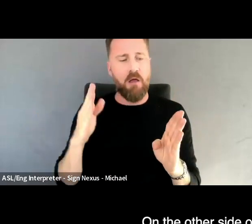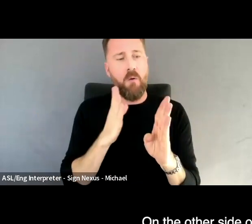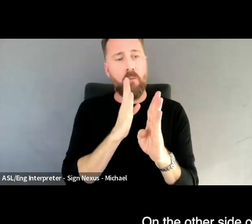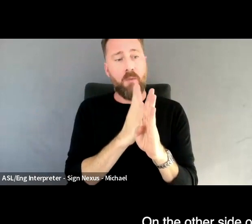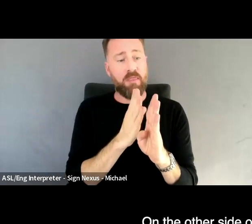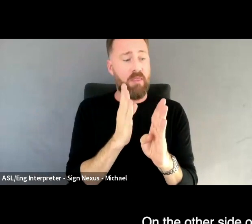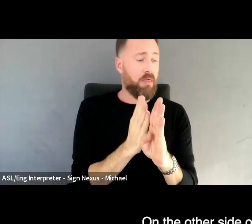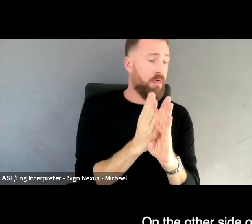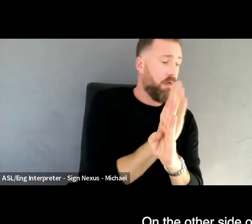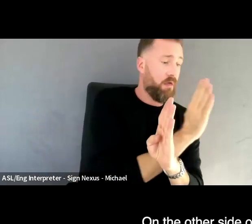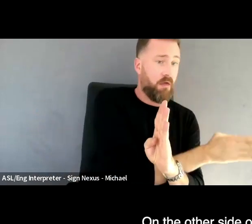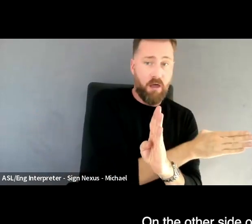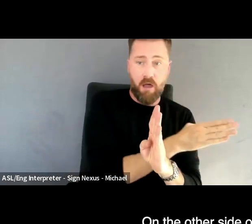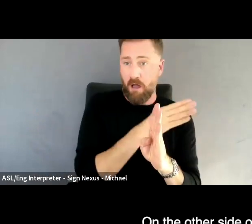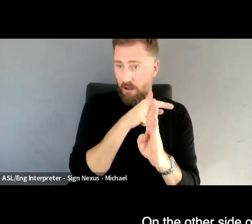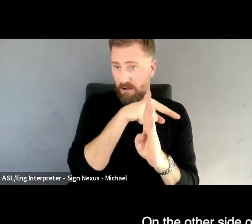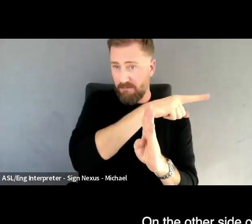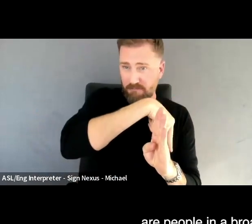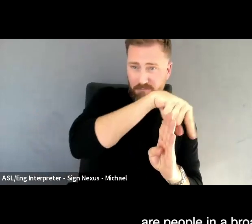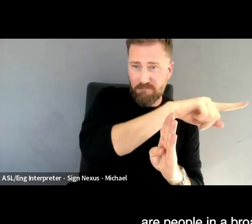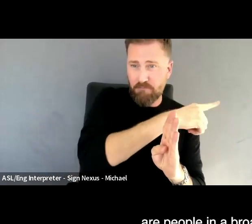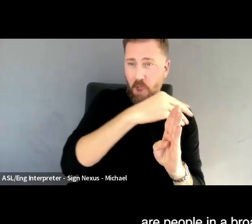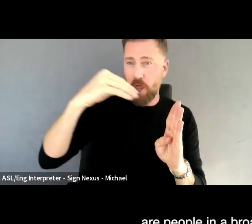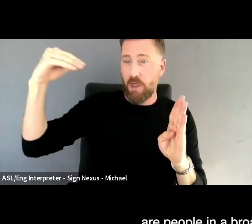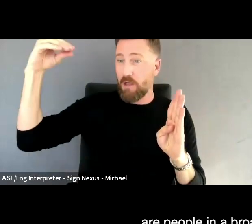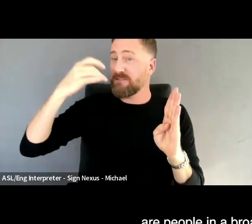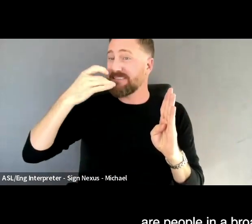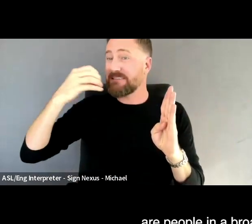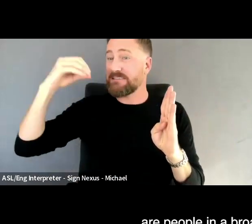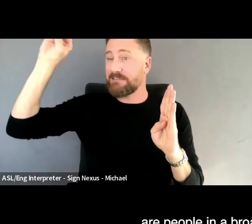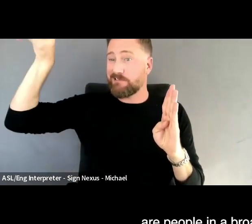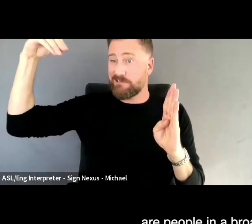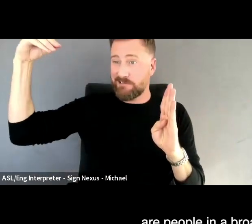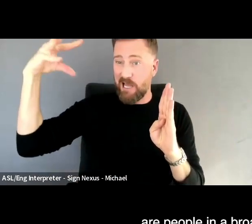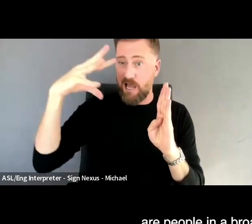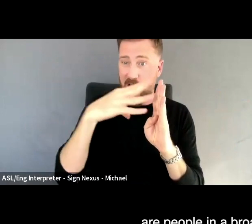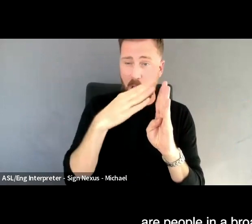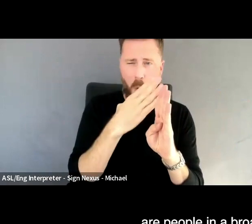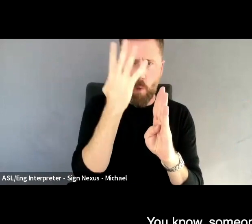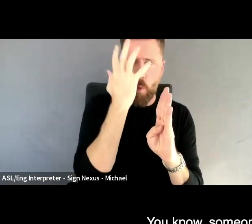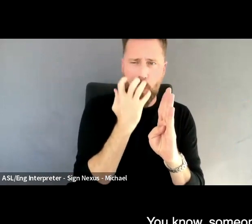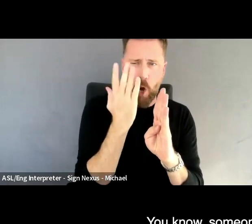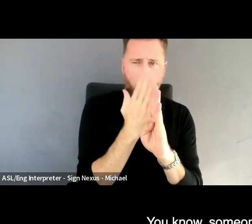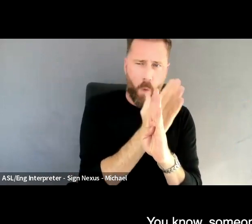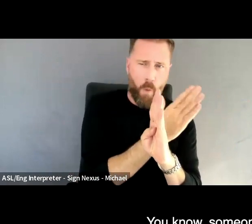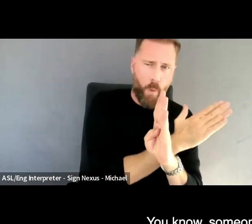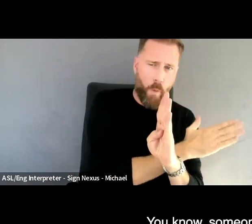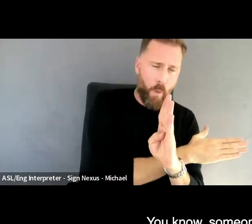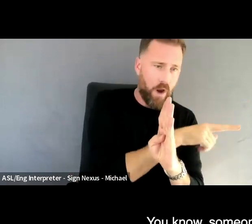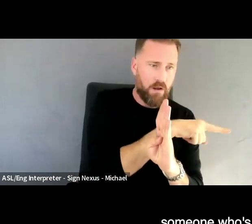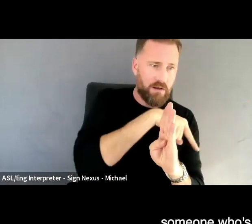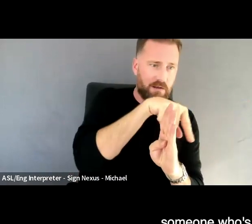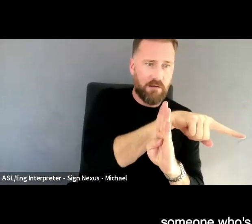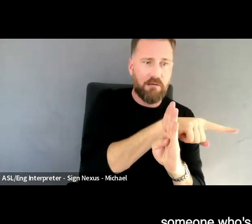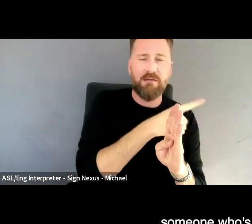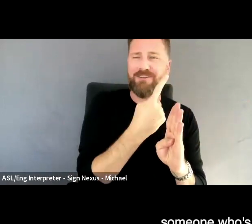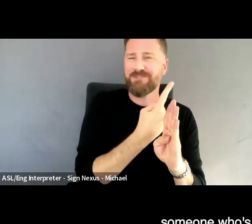On the other side of the wall in the, in the shade are people in a broader range of clothing, you know, someone with a service